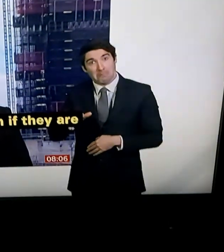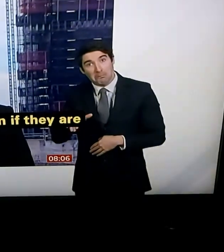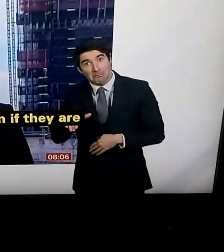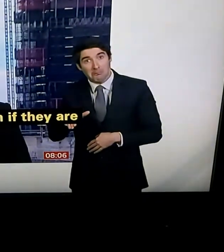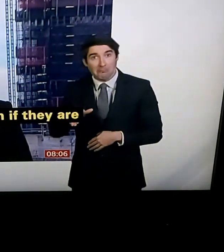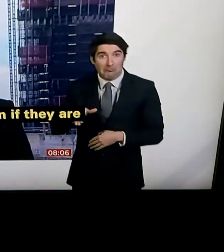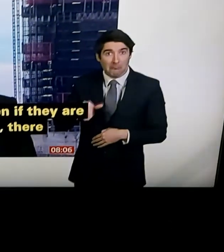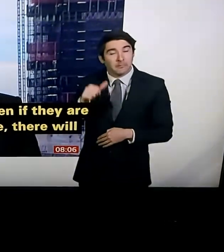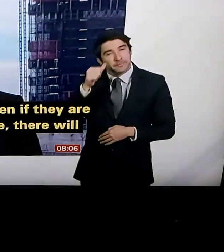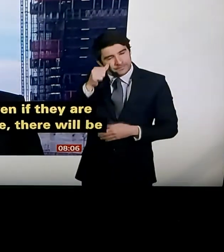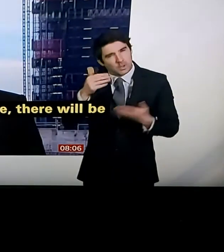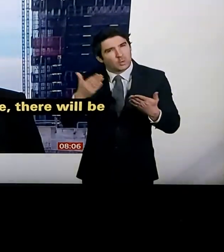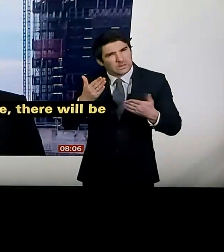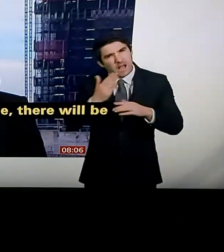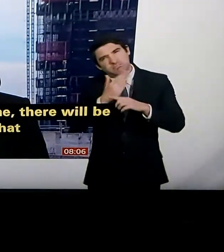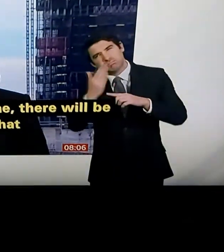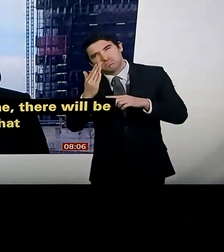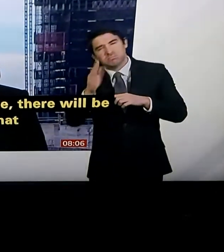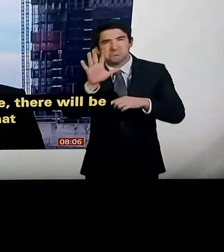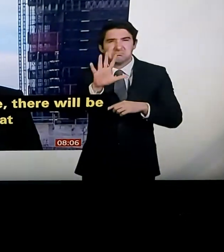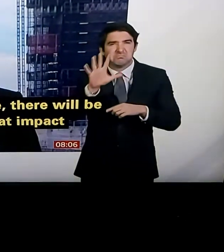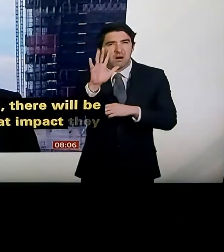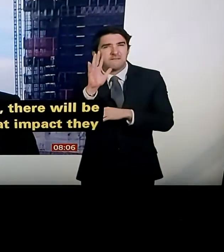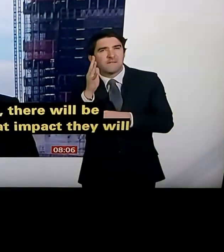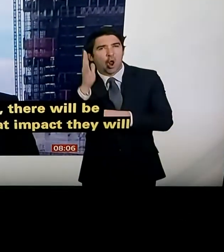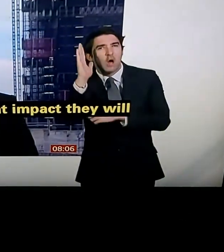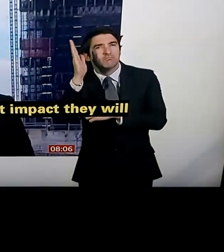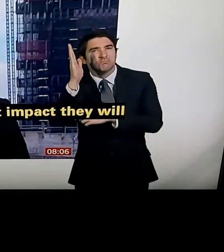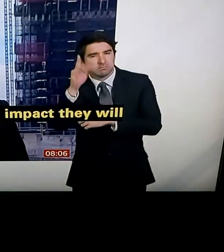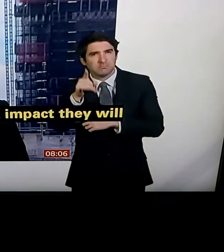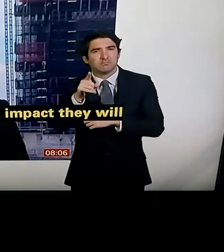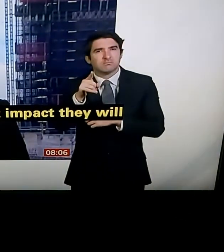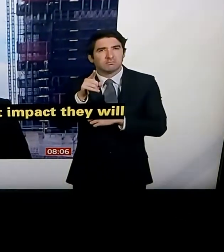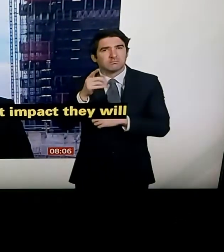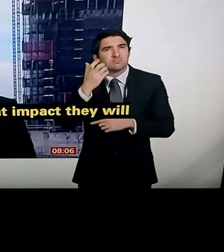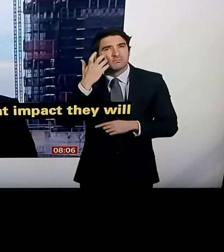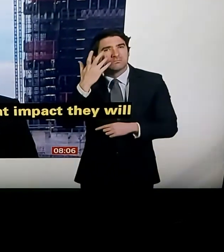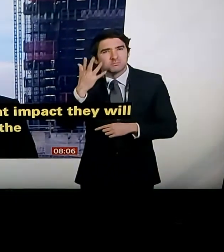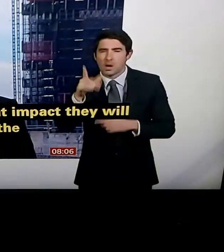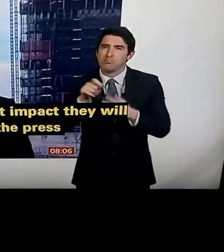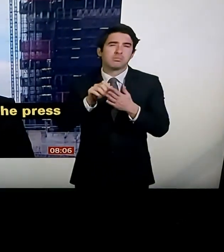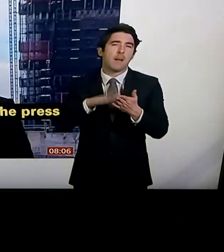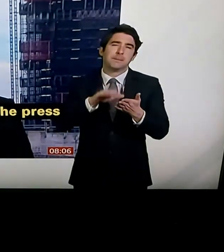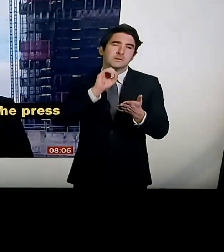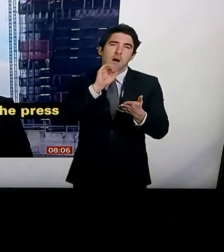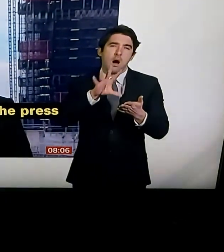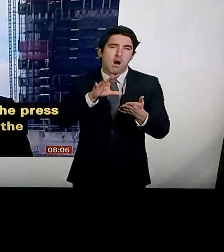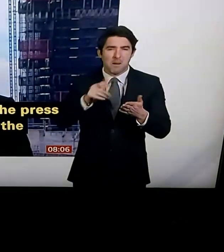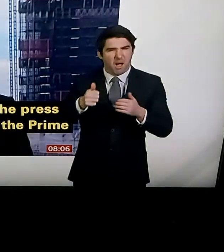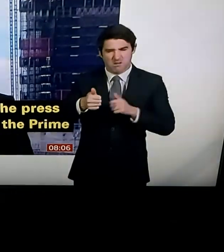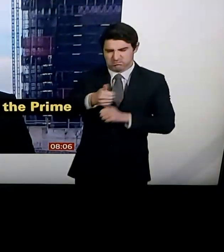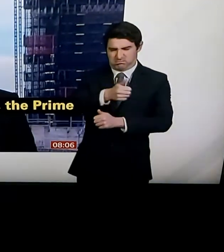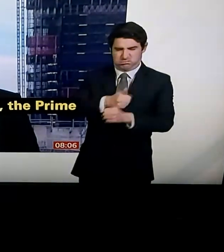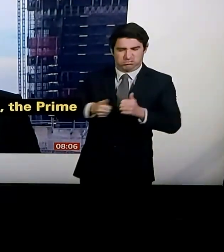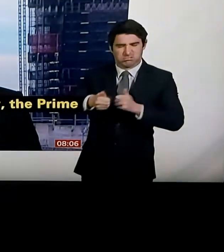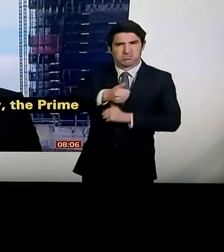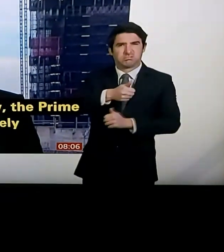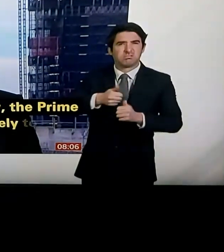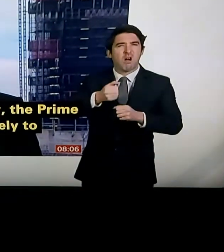briefing again later today. Obviously, the prime minister very unlikely to take that. We've seen a number of senior ministers step up to take that instead over recent